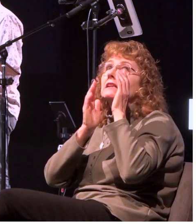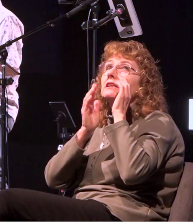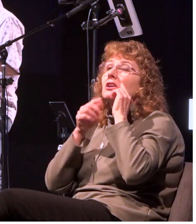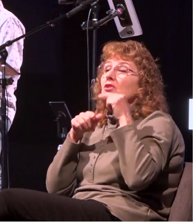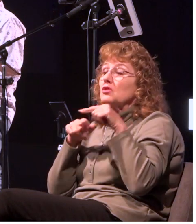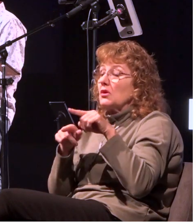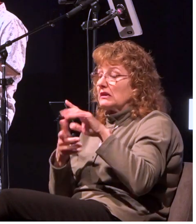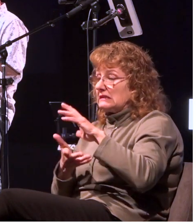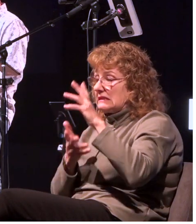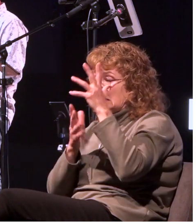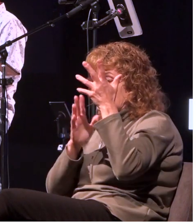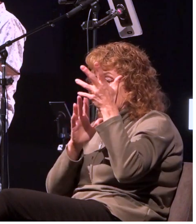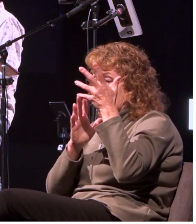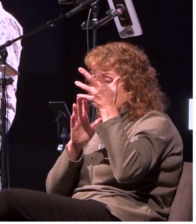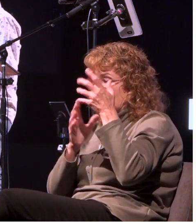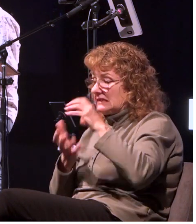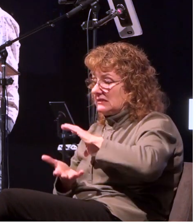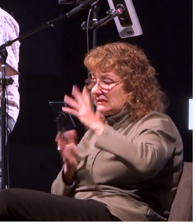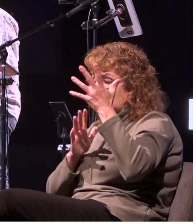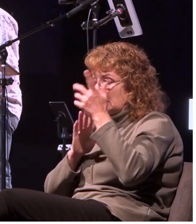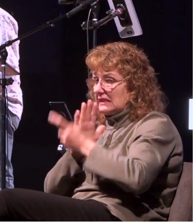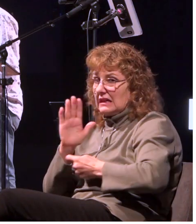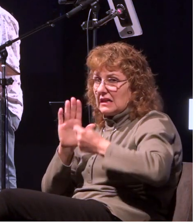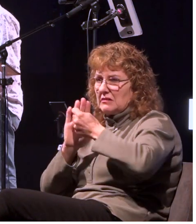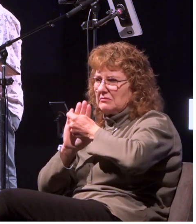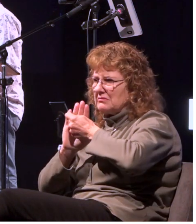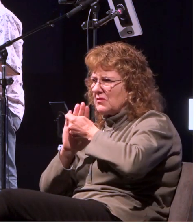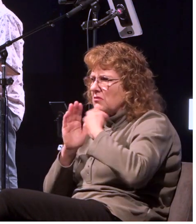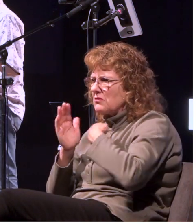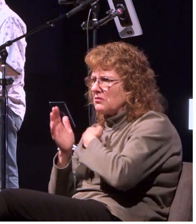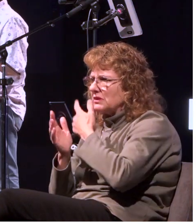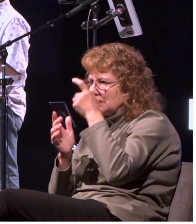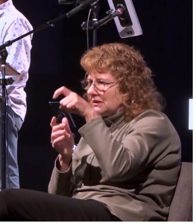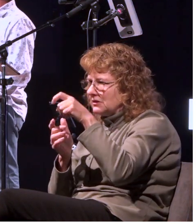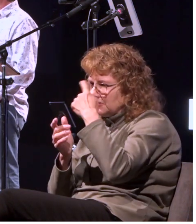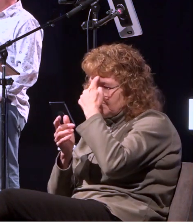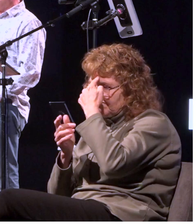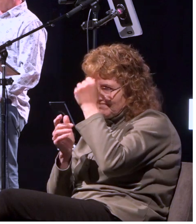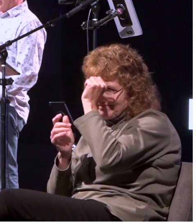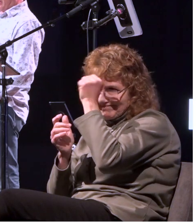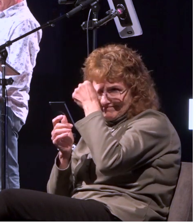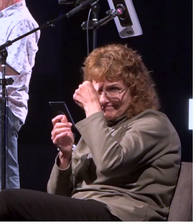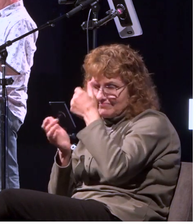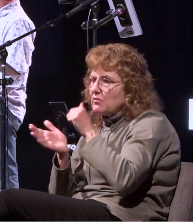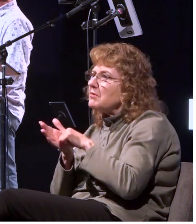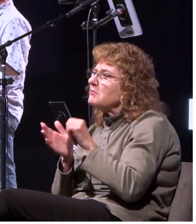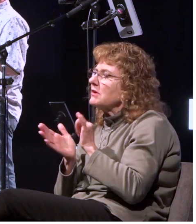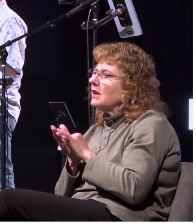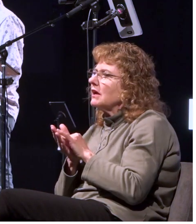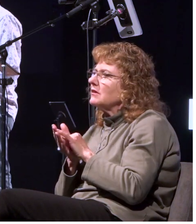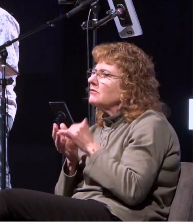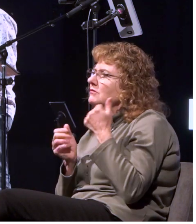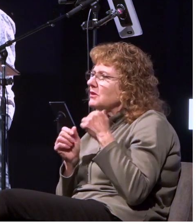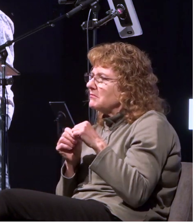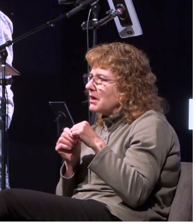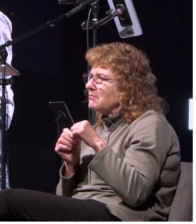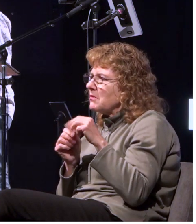we face we need to we need to take a walk with that and i'm reminded of a story that we read in mark chapter 4